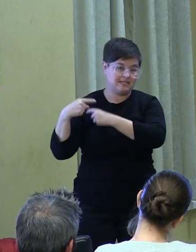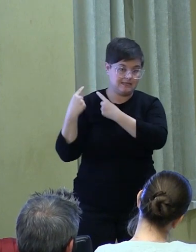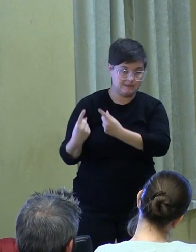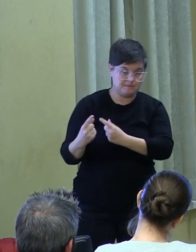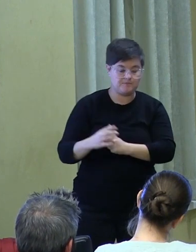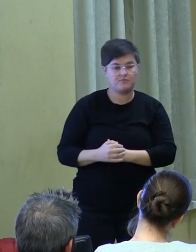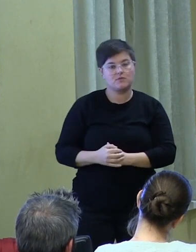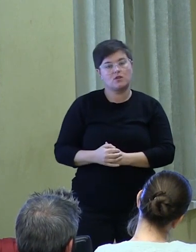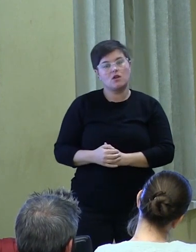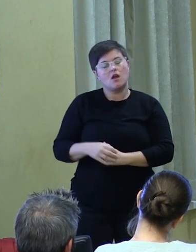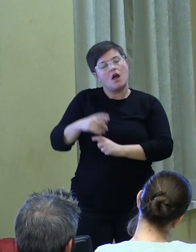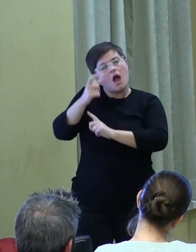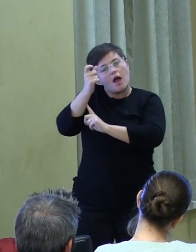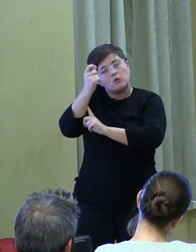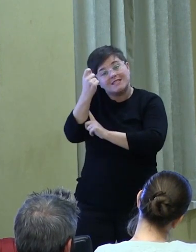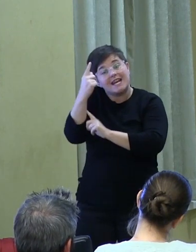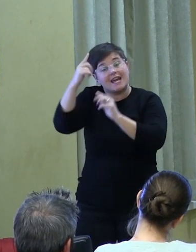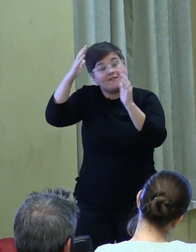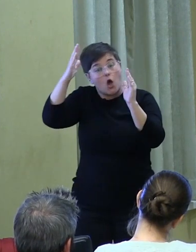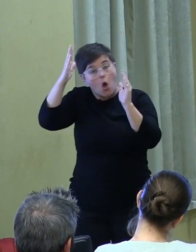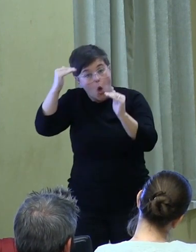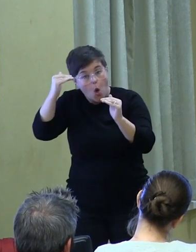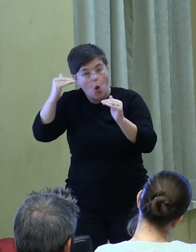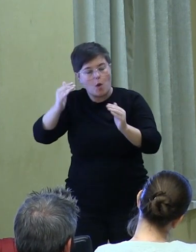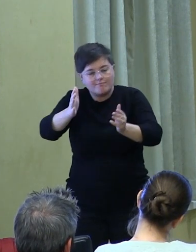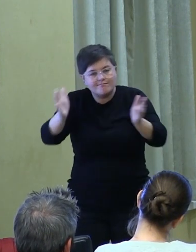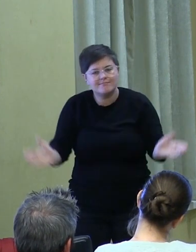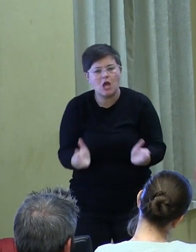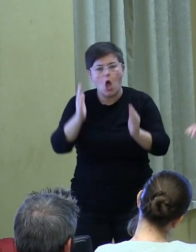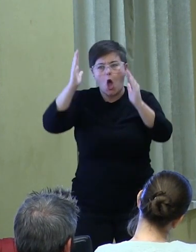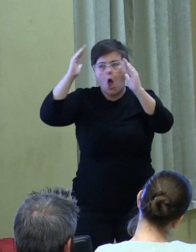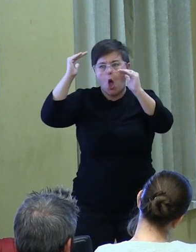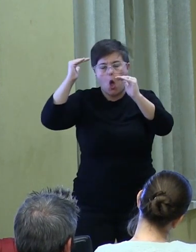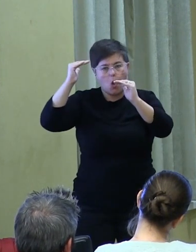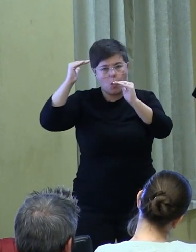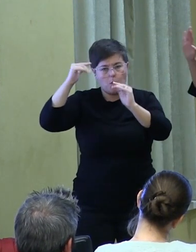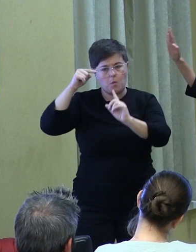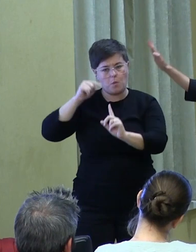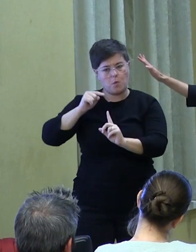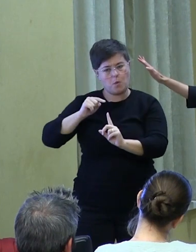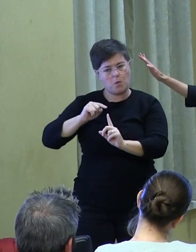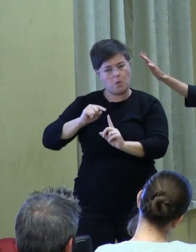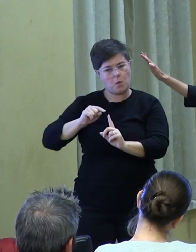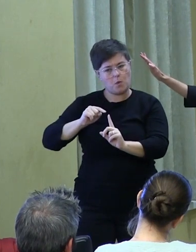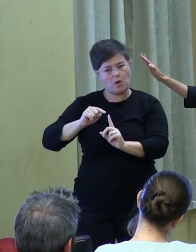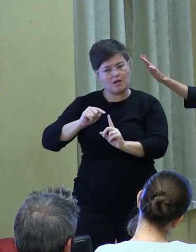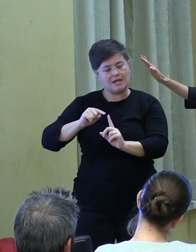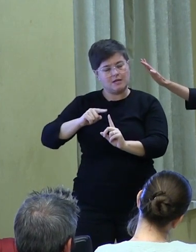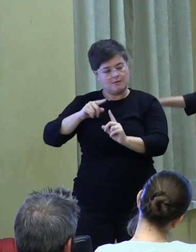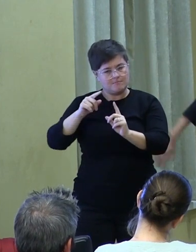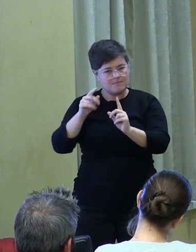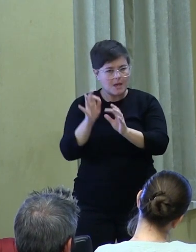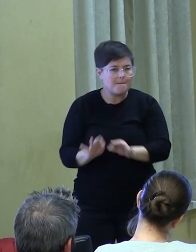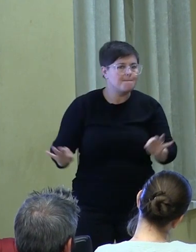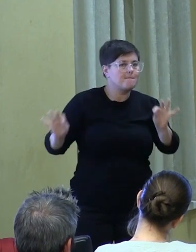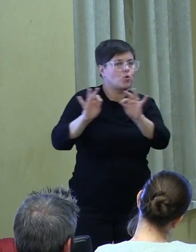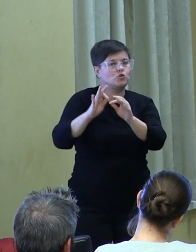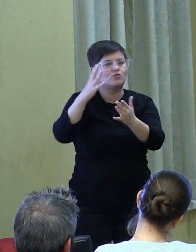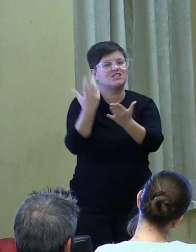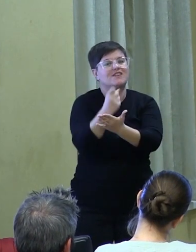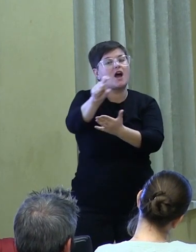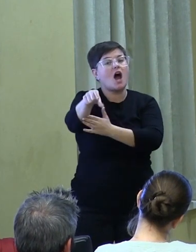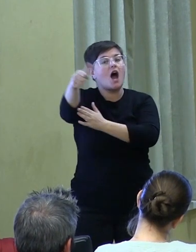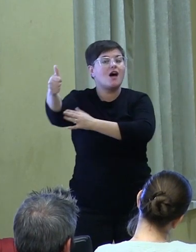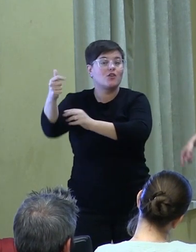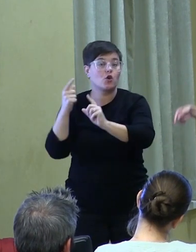pragmatist understanding of hope urges us to see hope as not merely instrumental toward achieving something else,